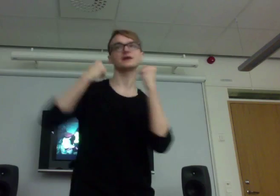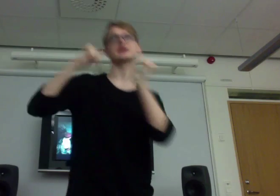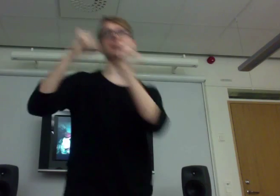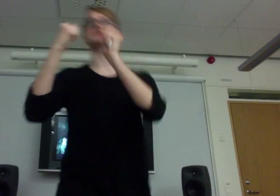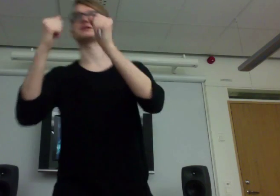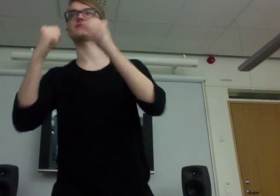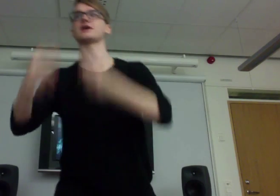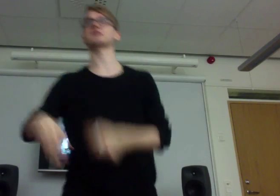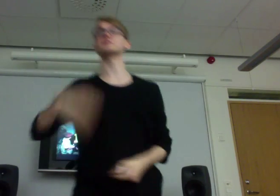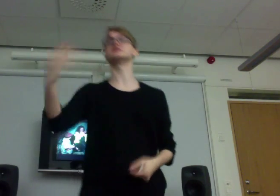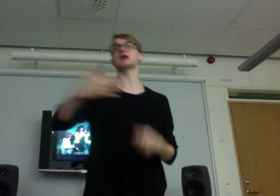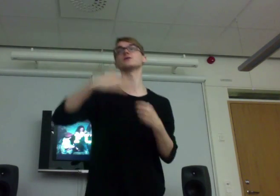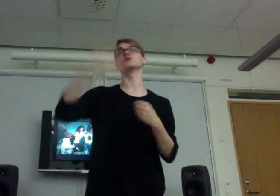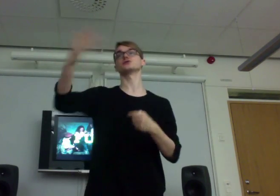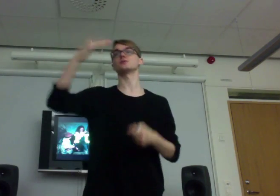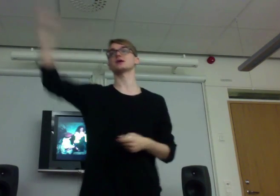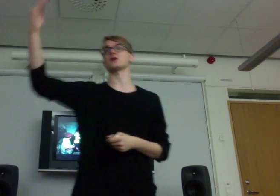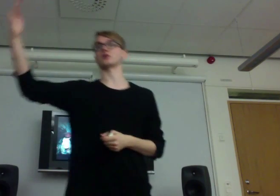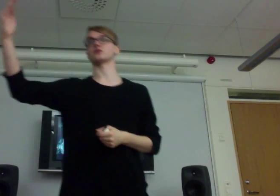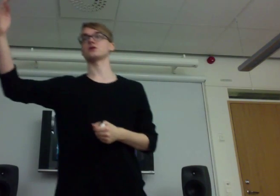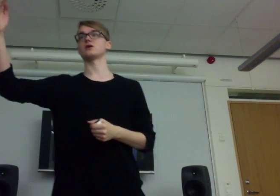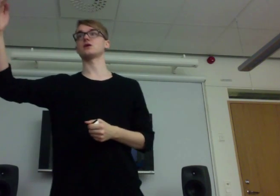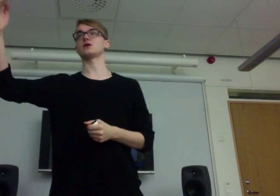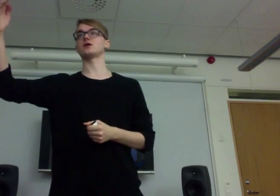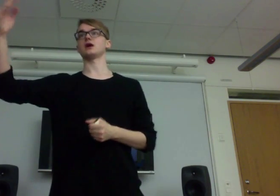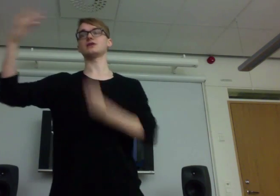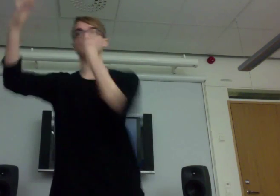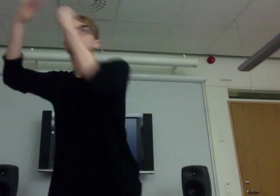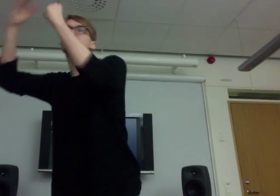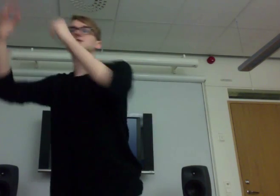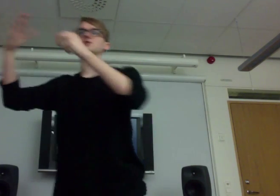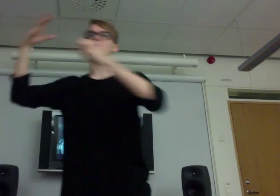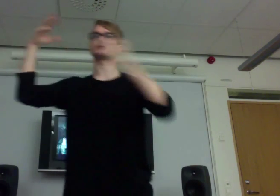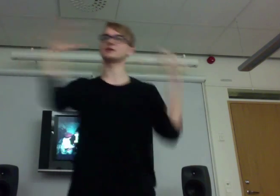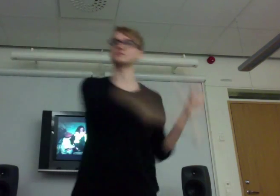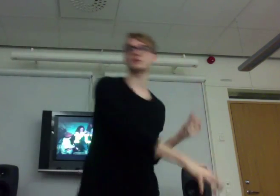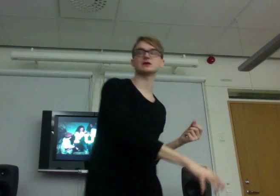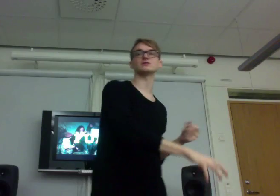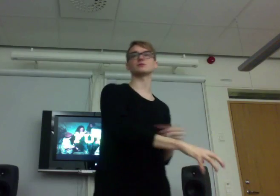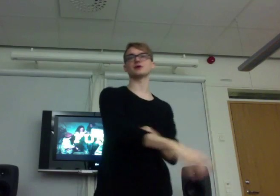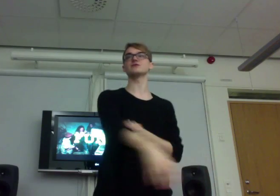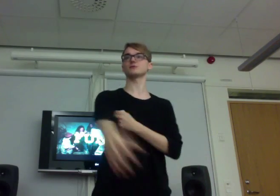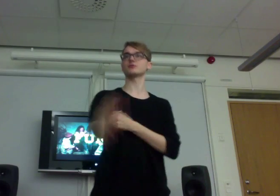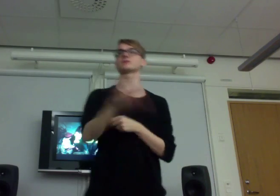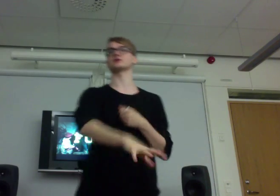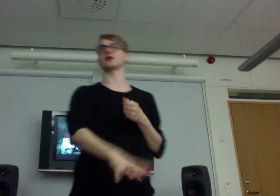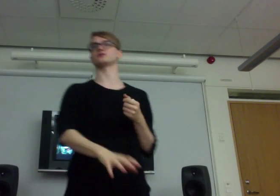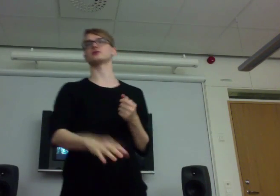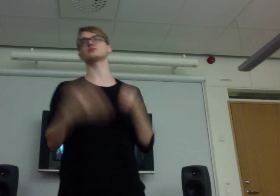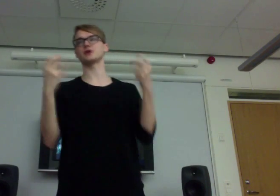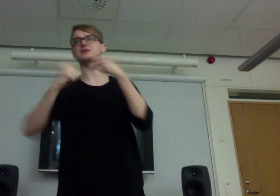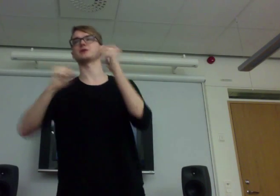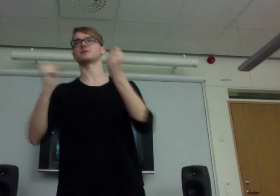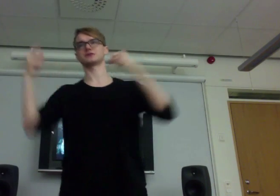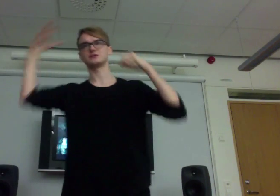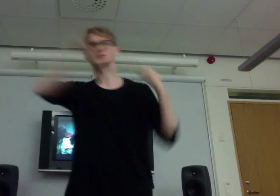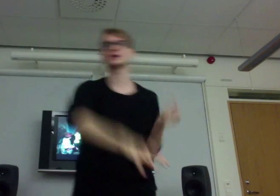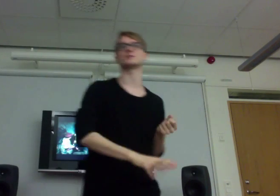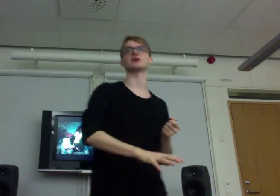engage in that fight, that means I want to play along. And if I continue, then maybe he will break me down. Not break me, but he will take me down.